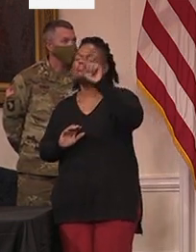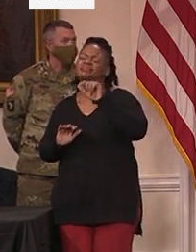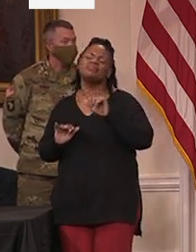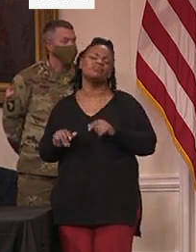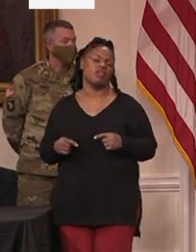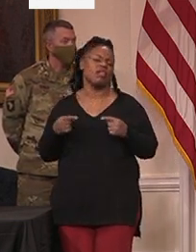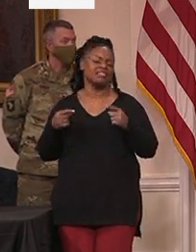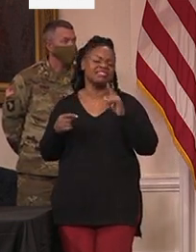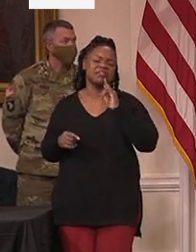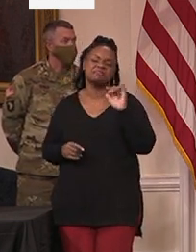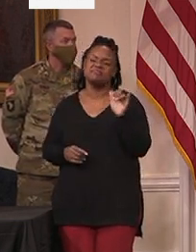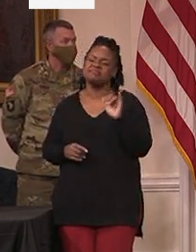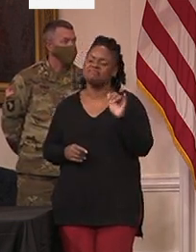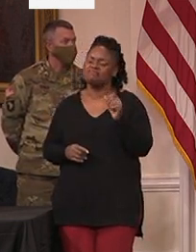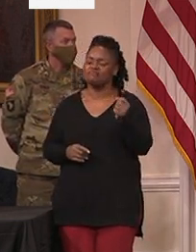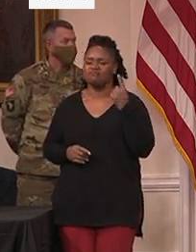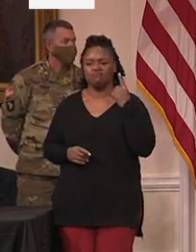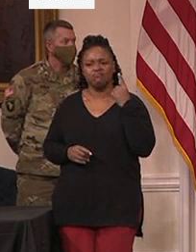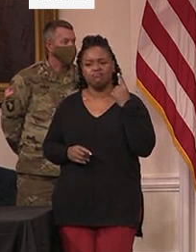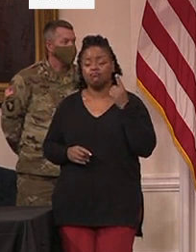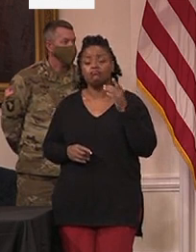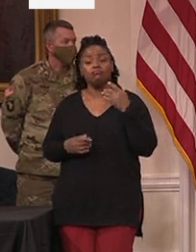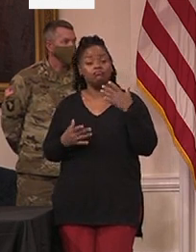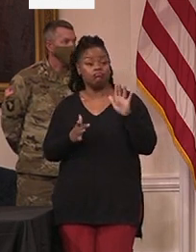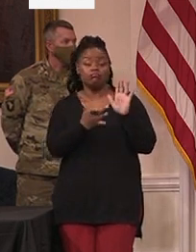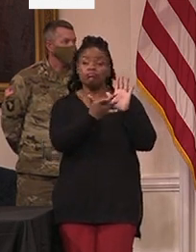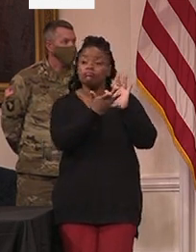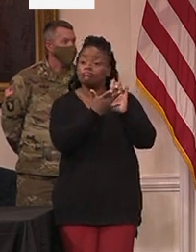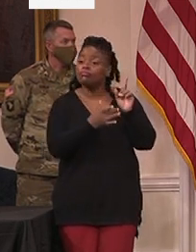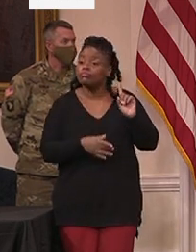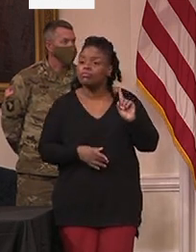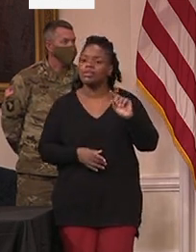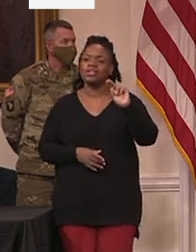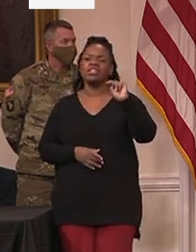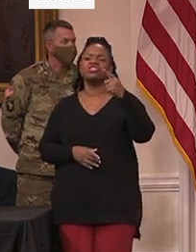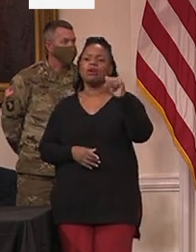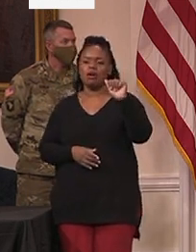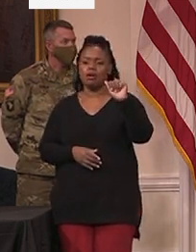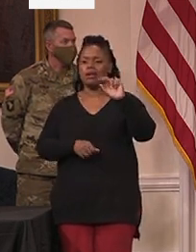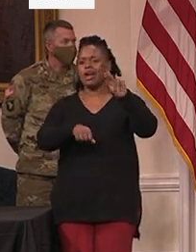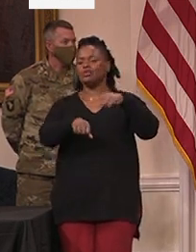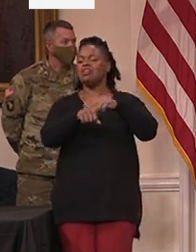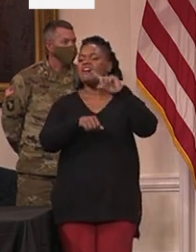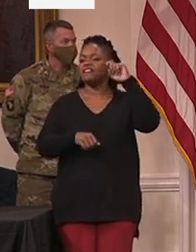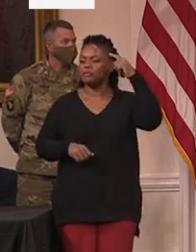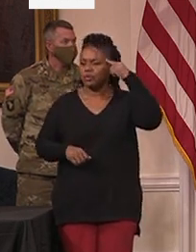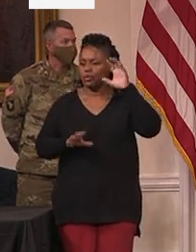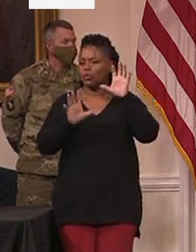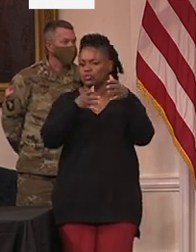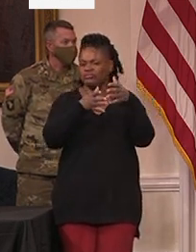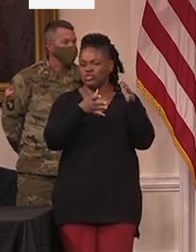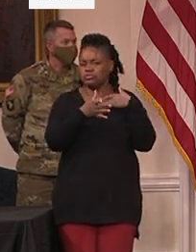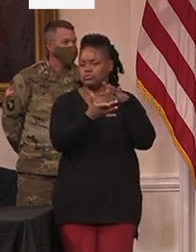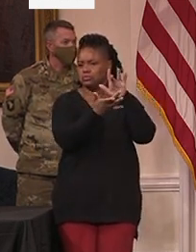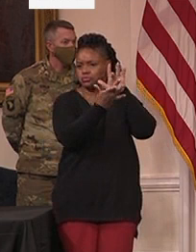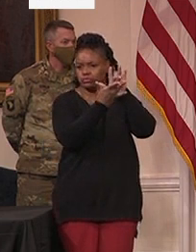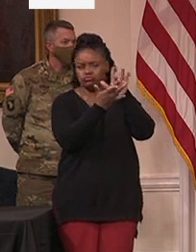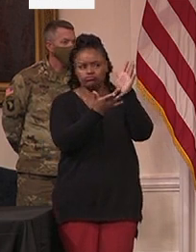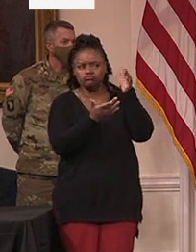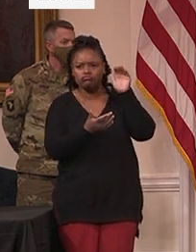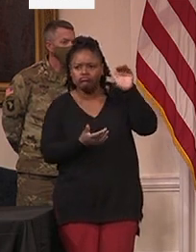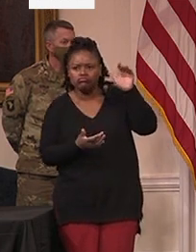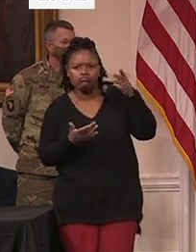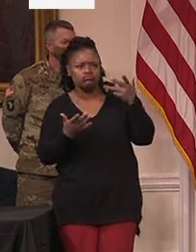we have also reached out to the National Governors Association in an effort to begin some joint